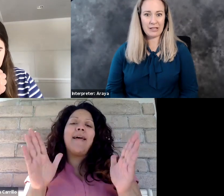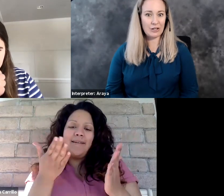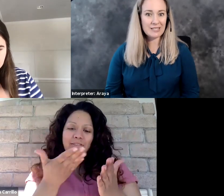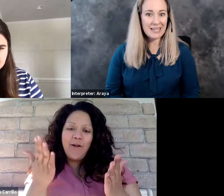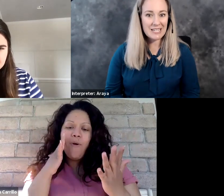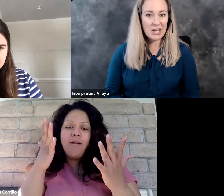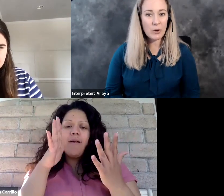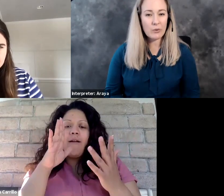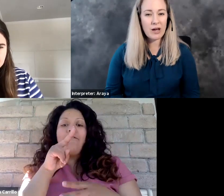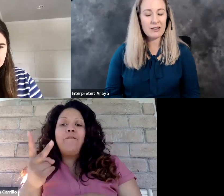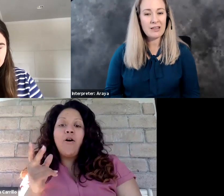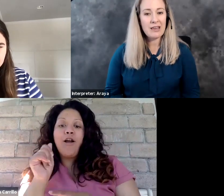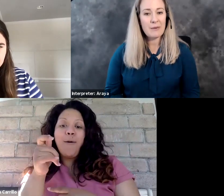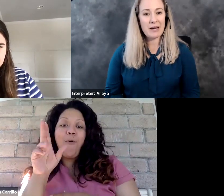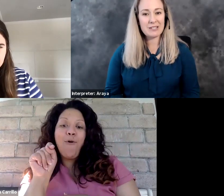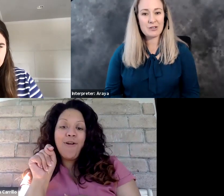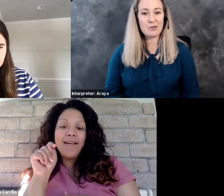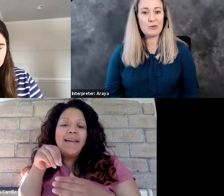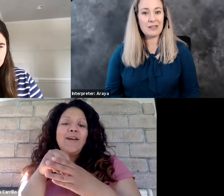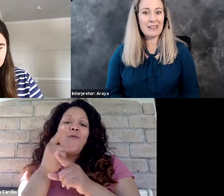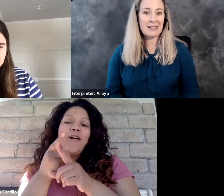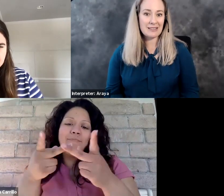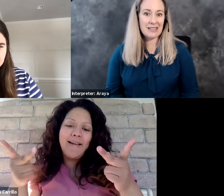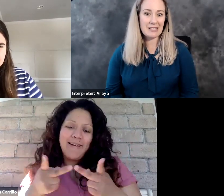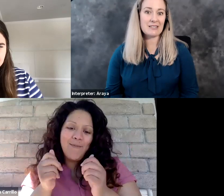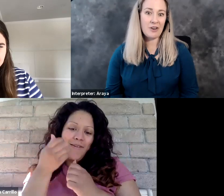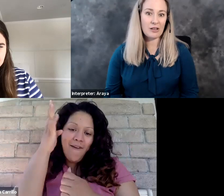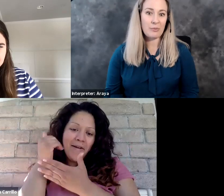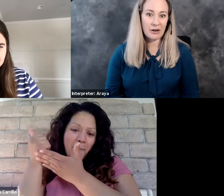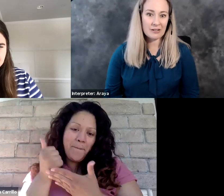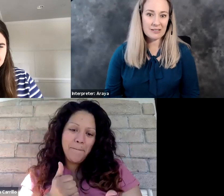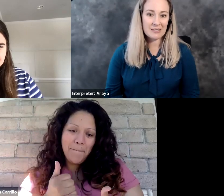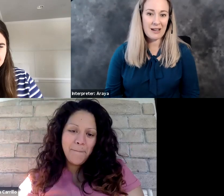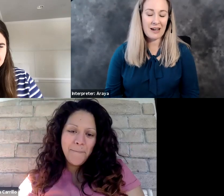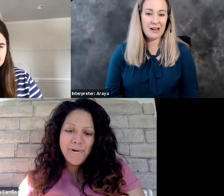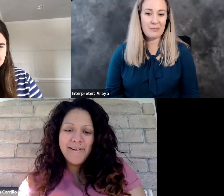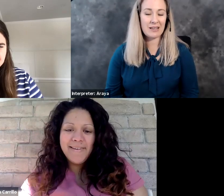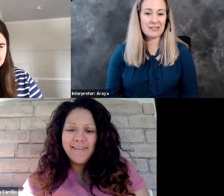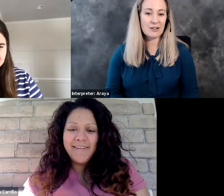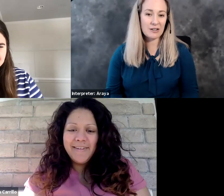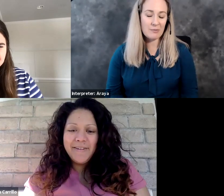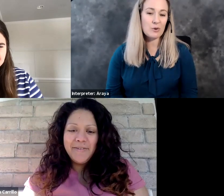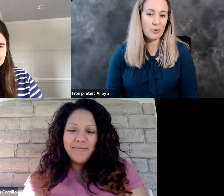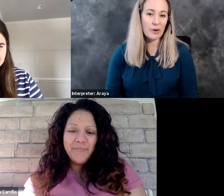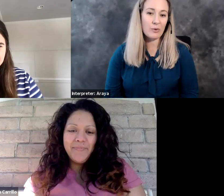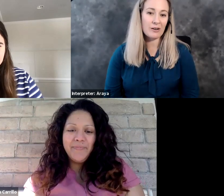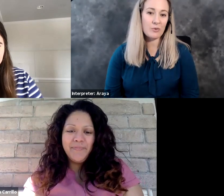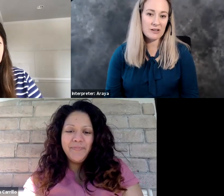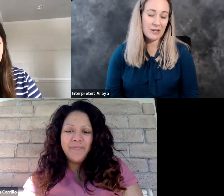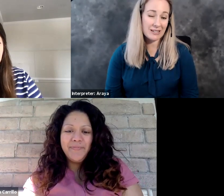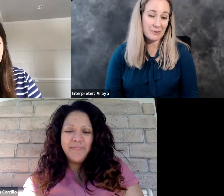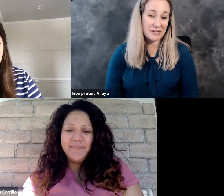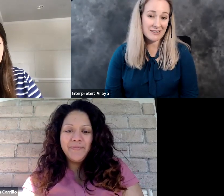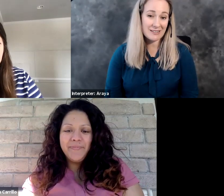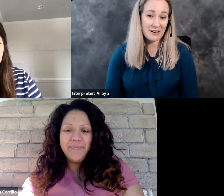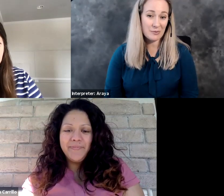maybe looks like it's not going well, but to let things fall apart, uh, because there comes to a point where we